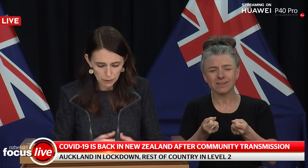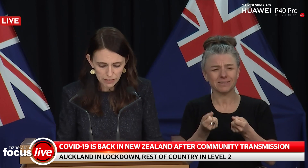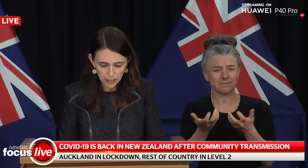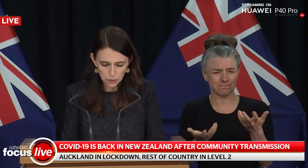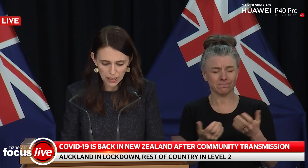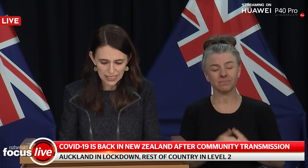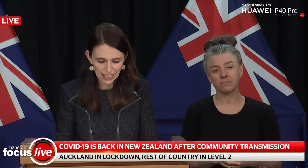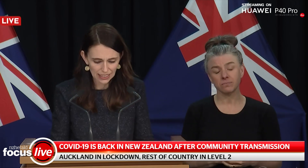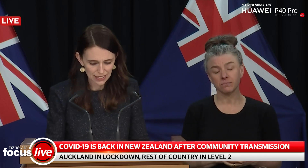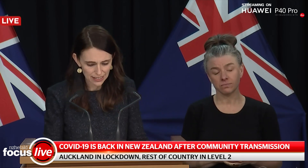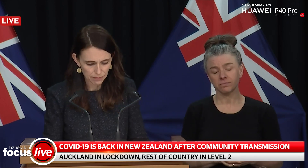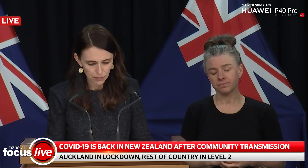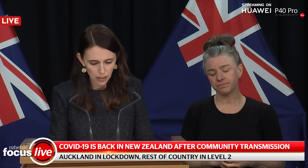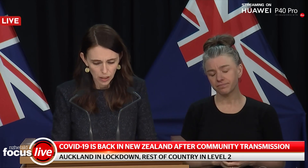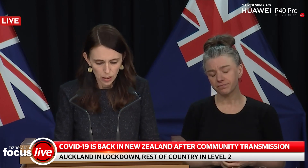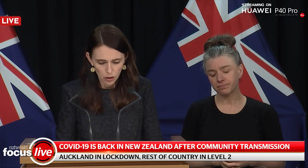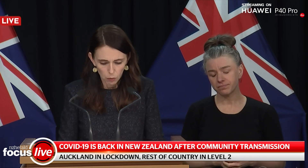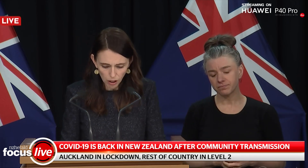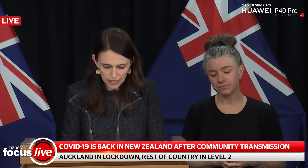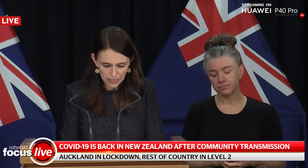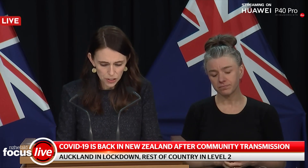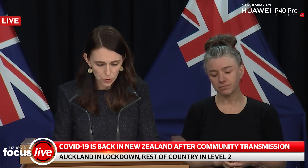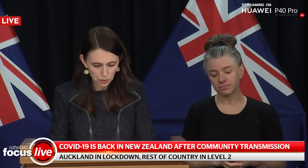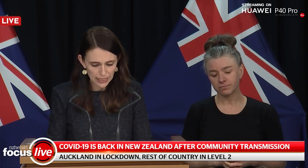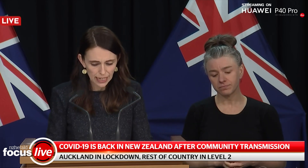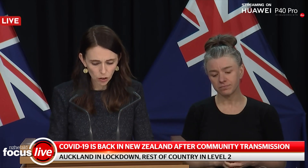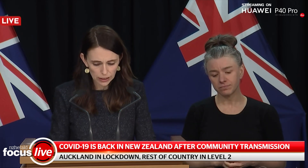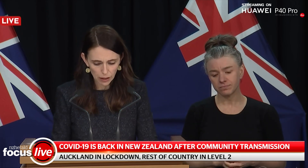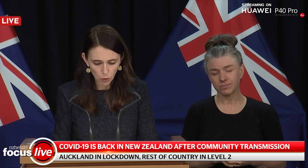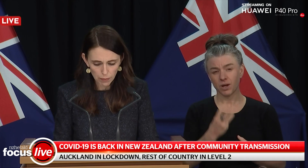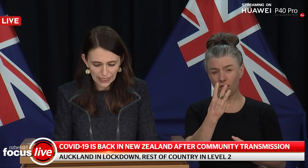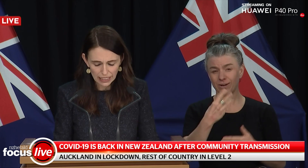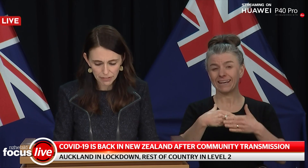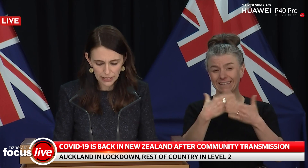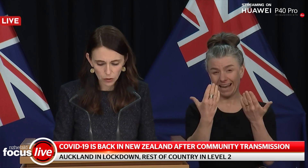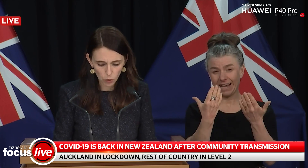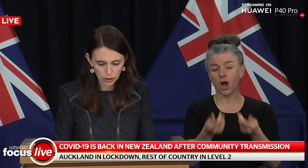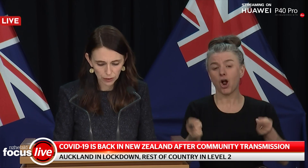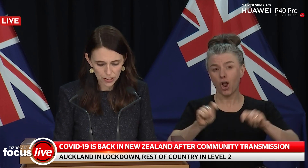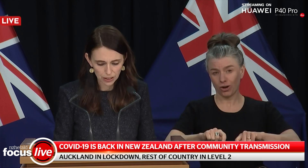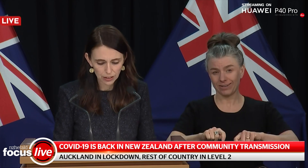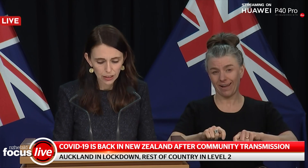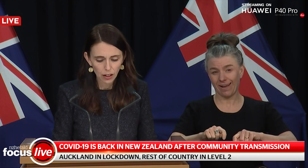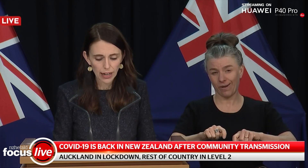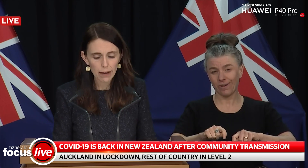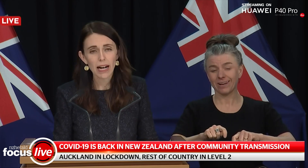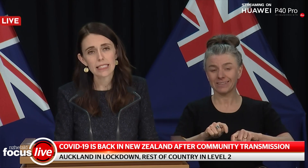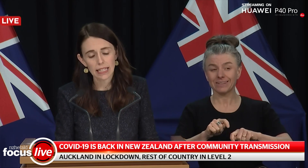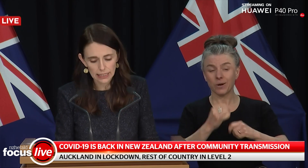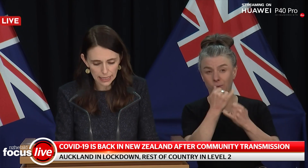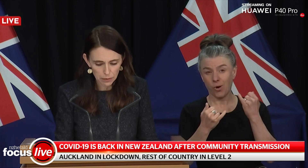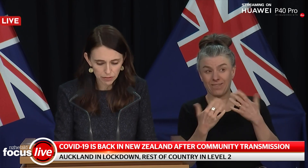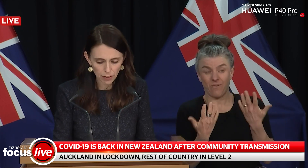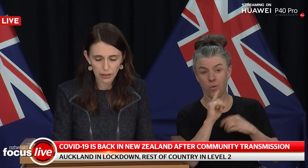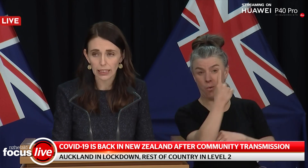Let me finish by saying this. While this initial three-day lockdown will mainly affect the Auckland region, I am